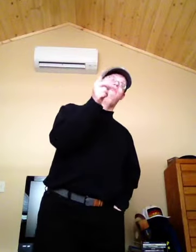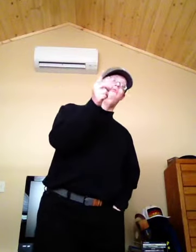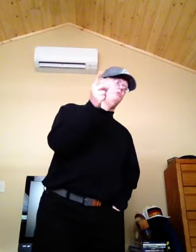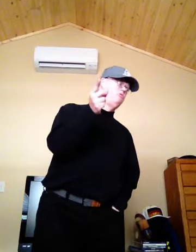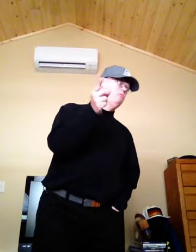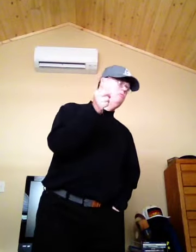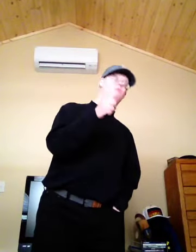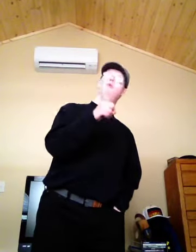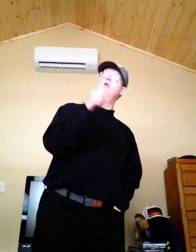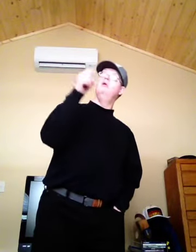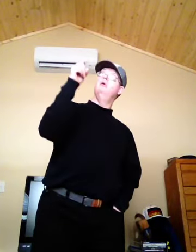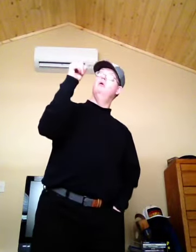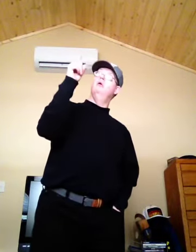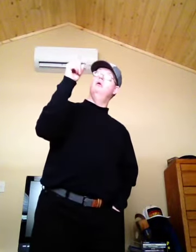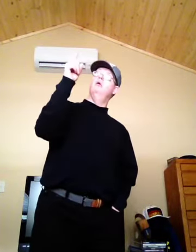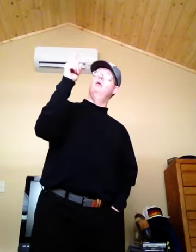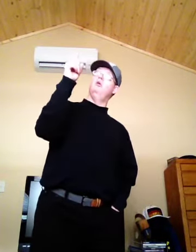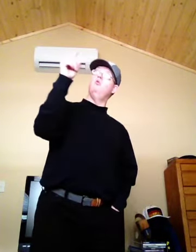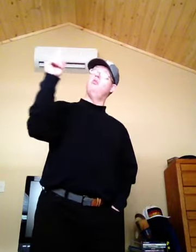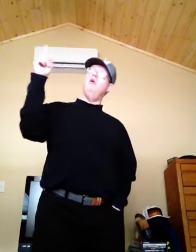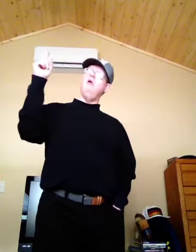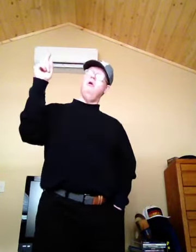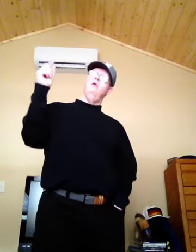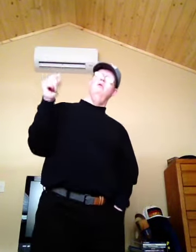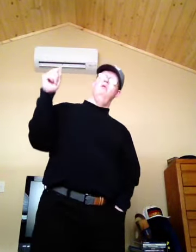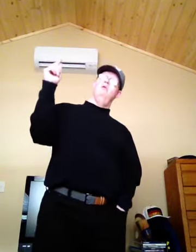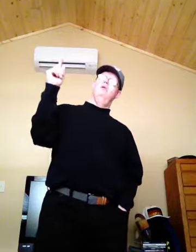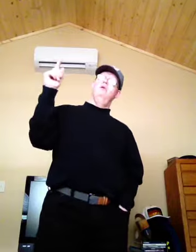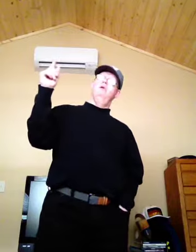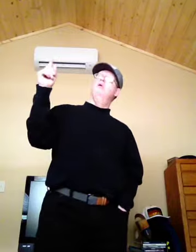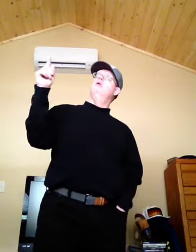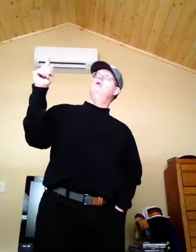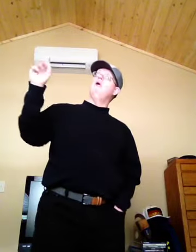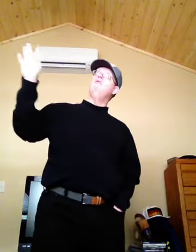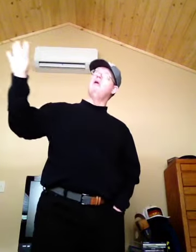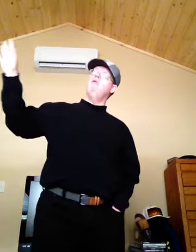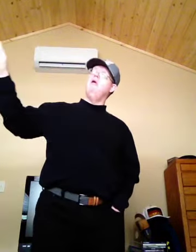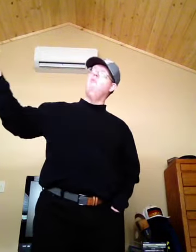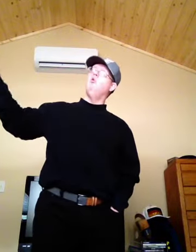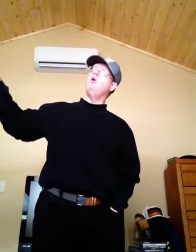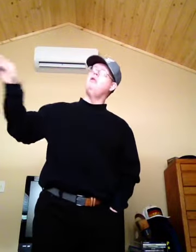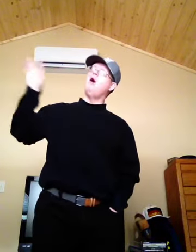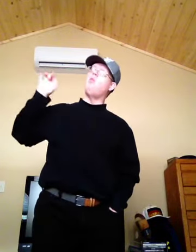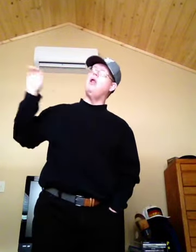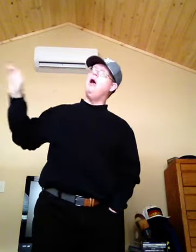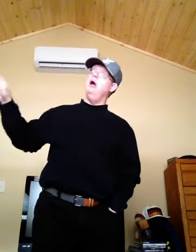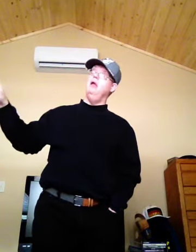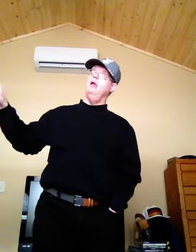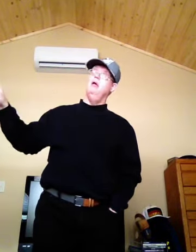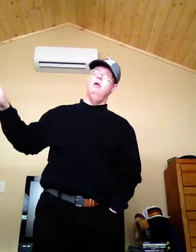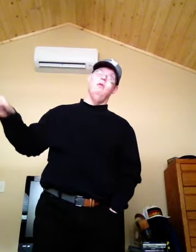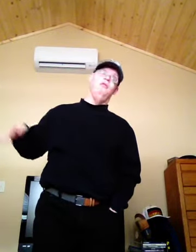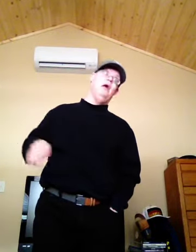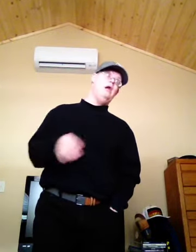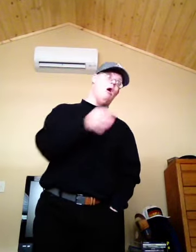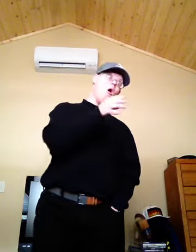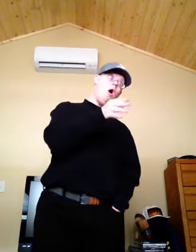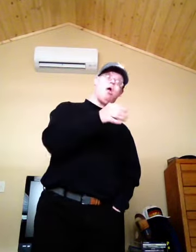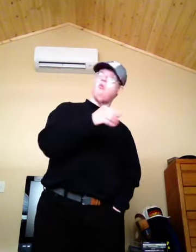1st, June 3rd, it will keep going down the line, then August,